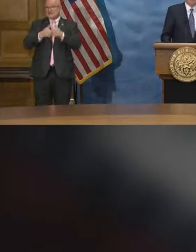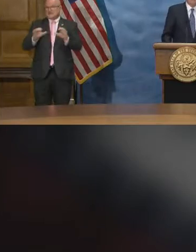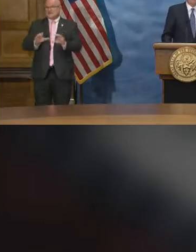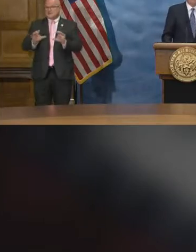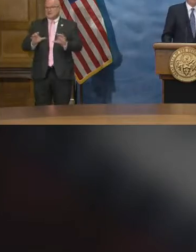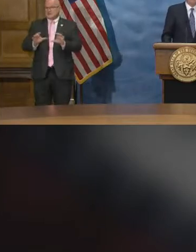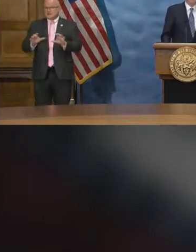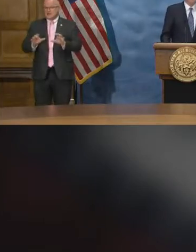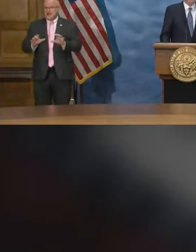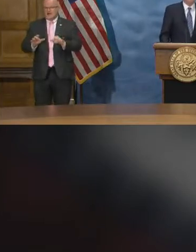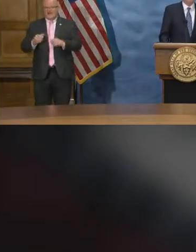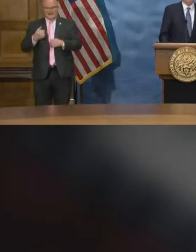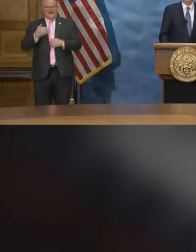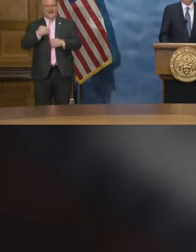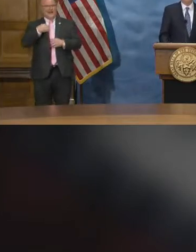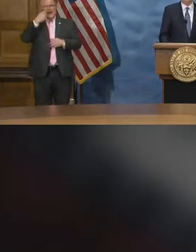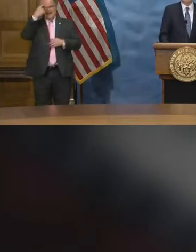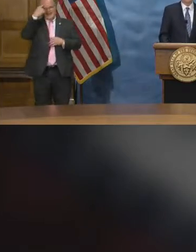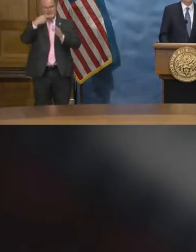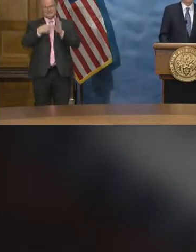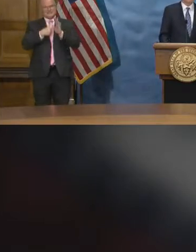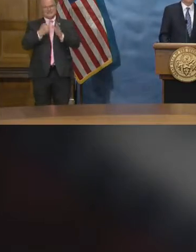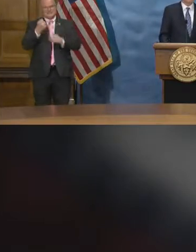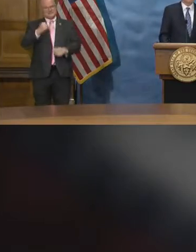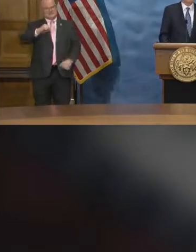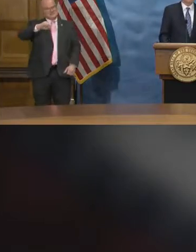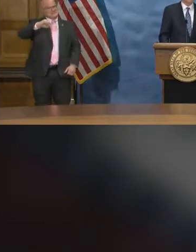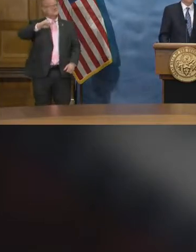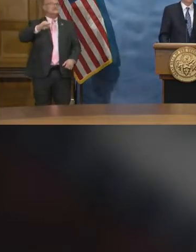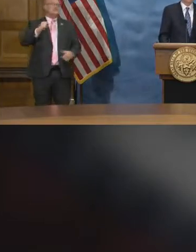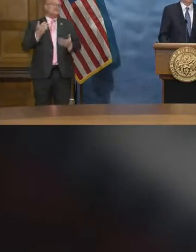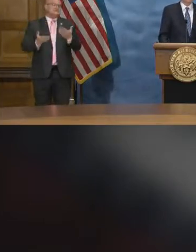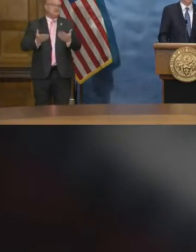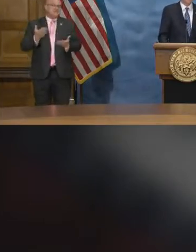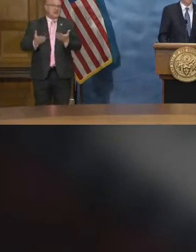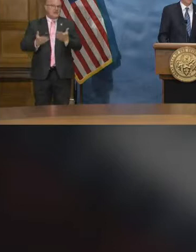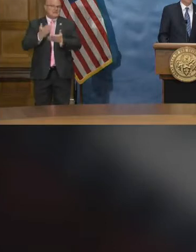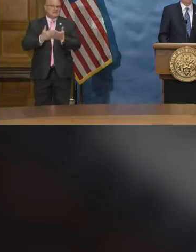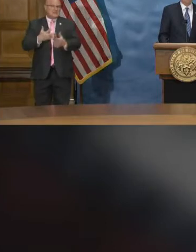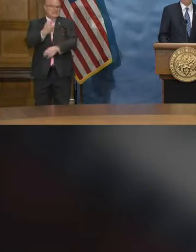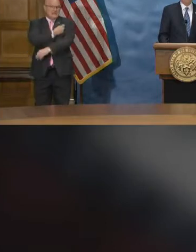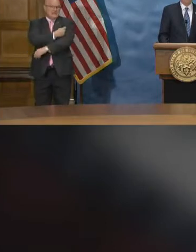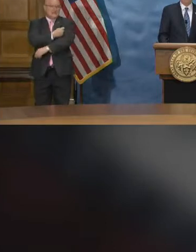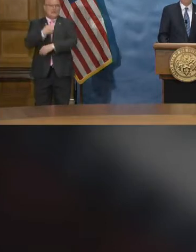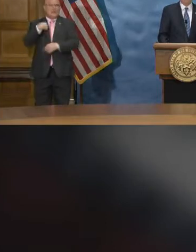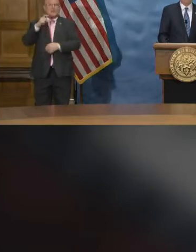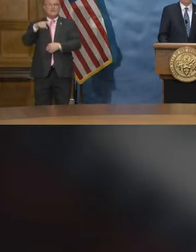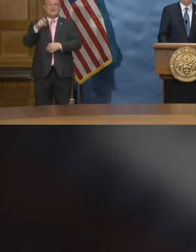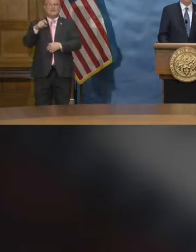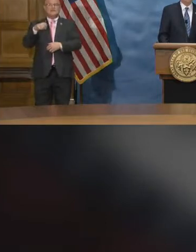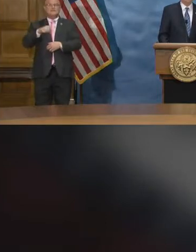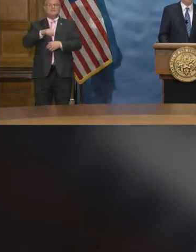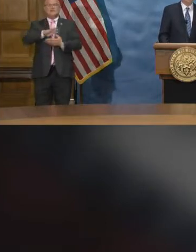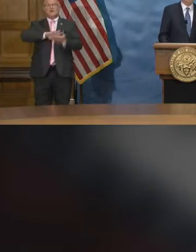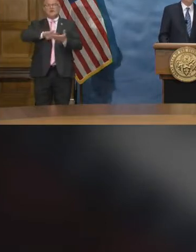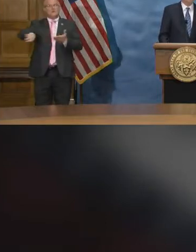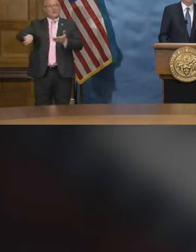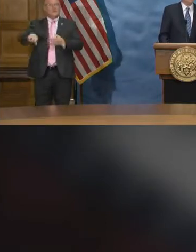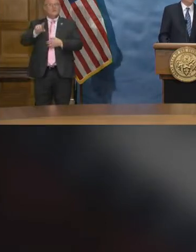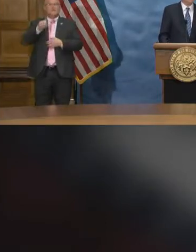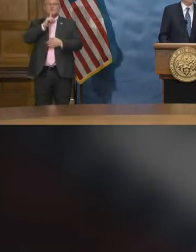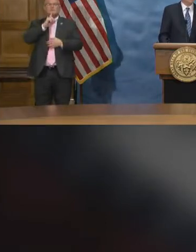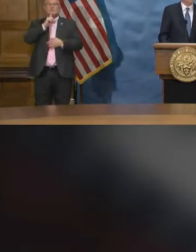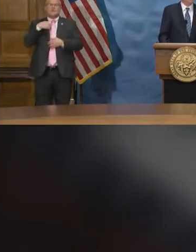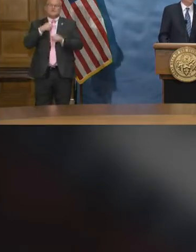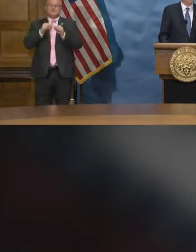we're doing? I think it shows some resistance to the vaccine that we need to overcome. We want to make